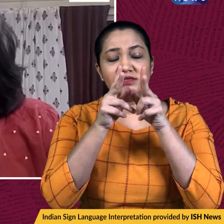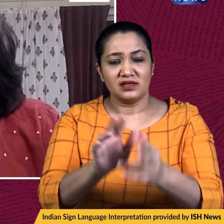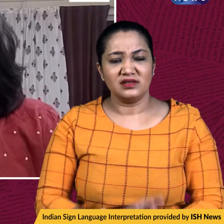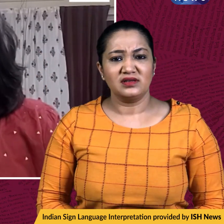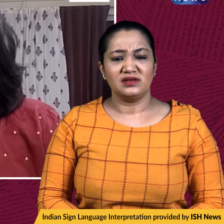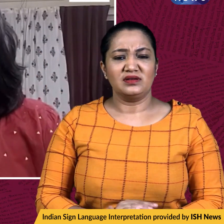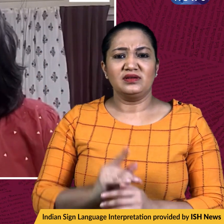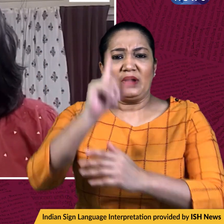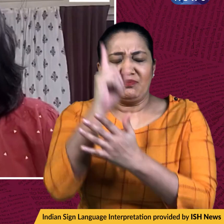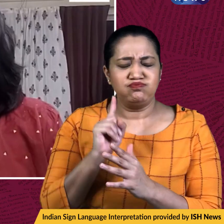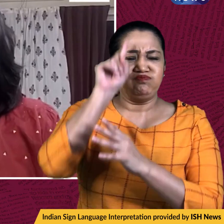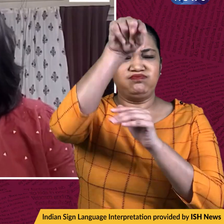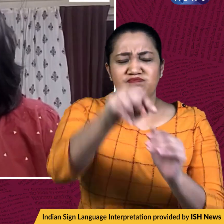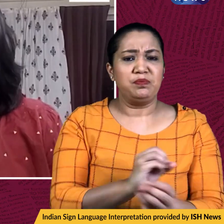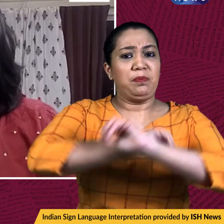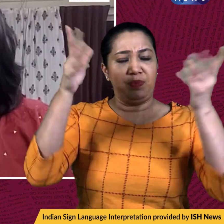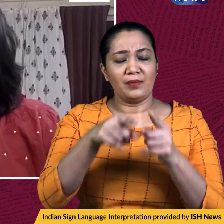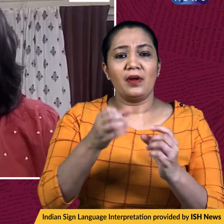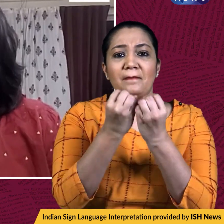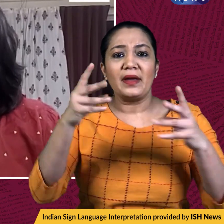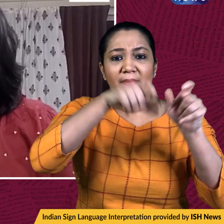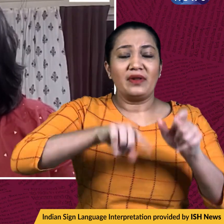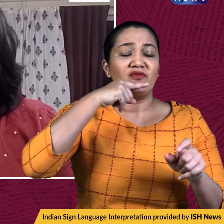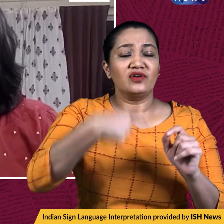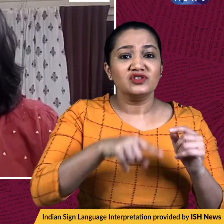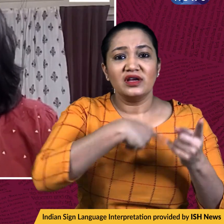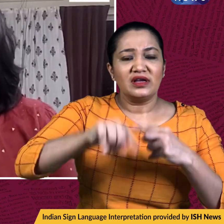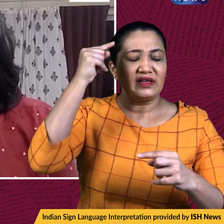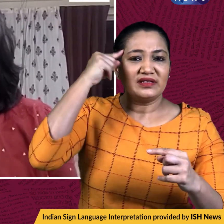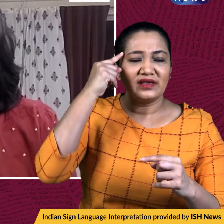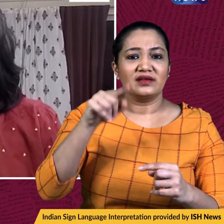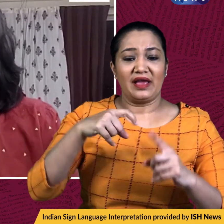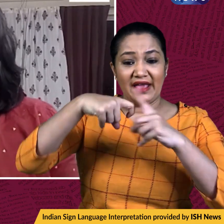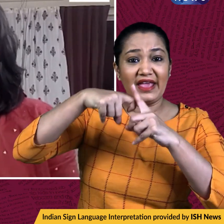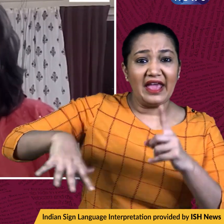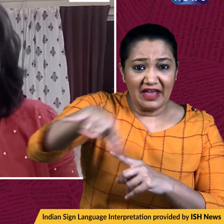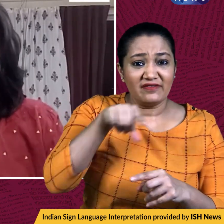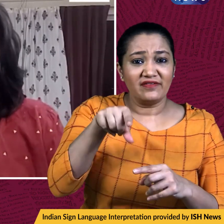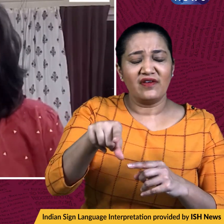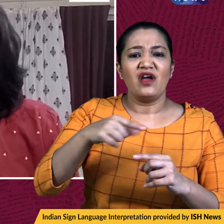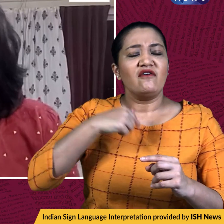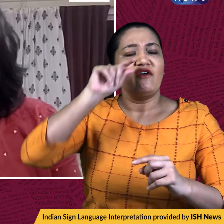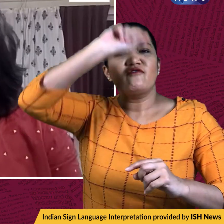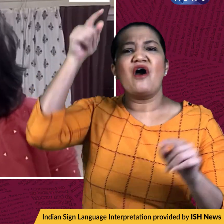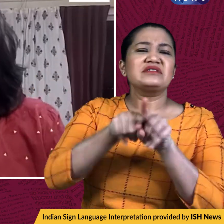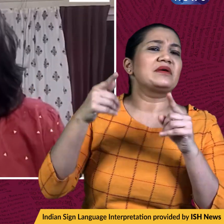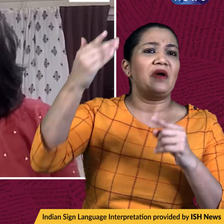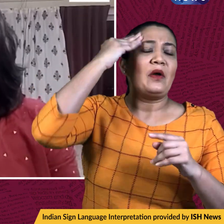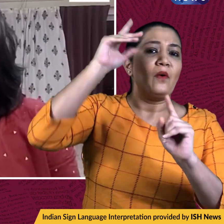such a missile strike shows that for many people in Russia, our Kiev is completely foreign. They know nothing about